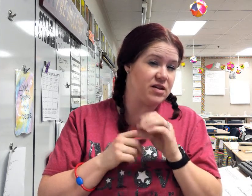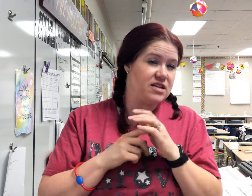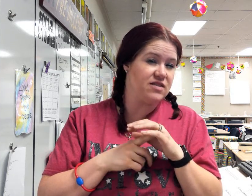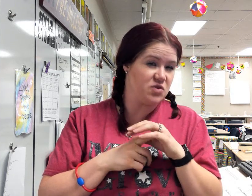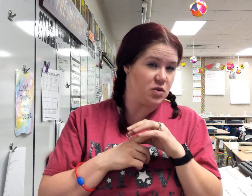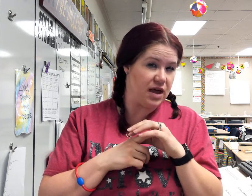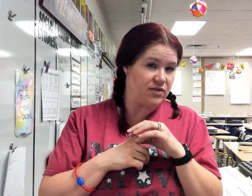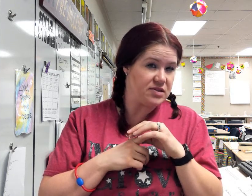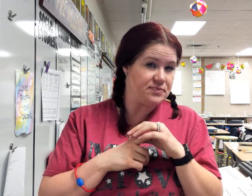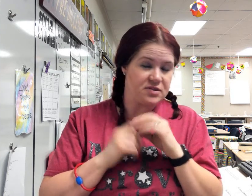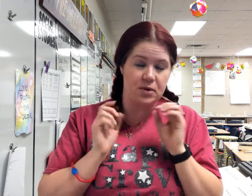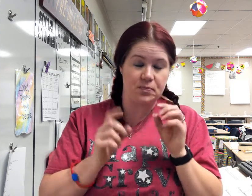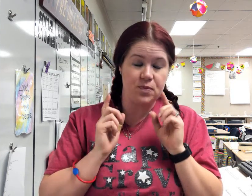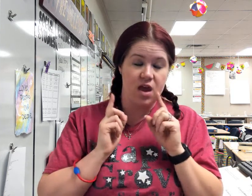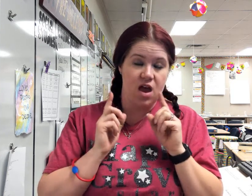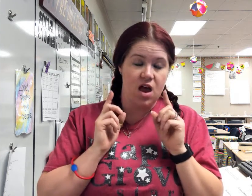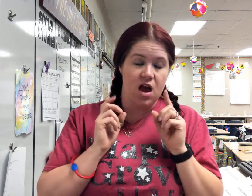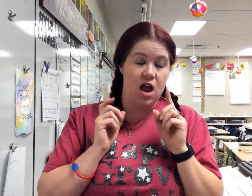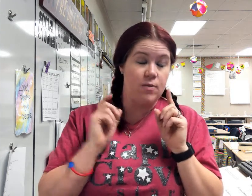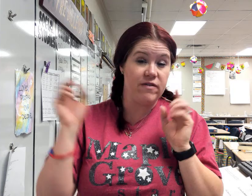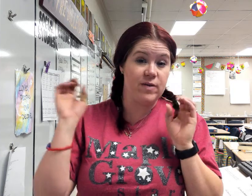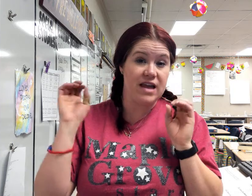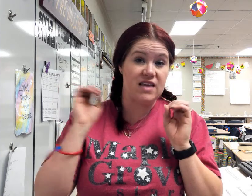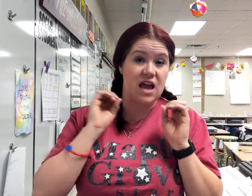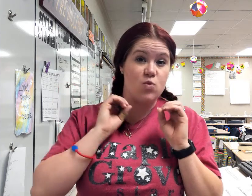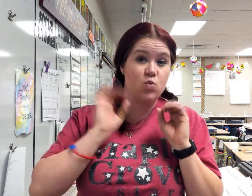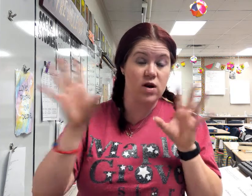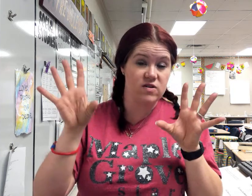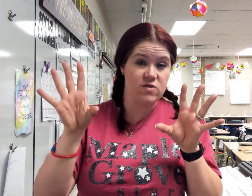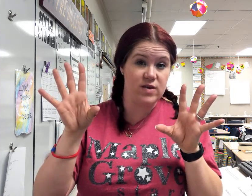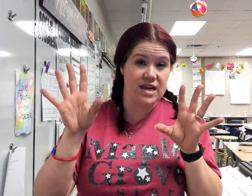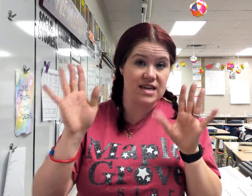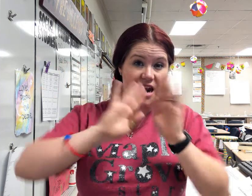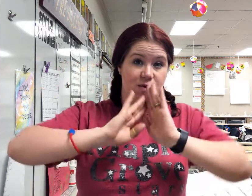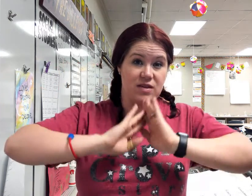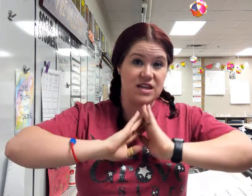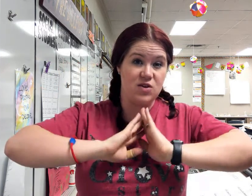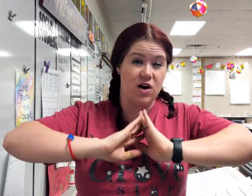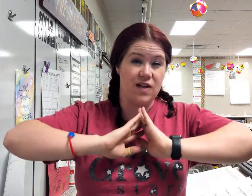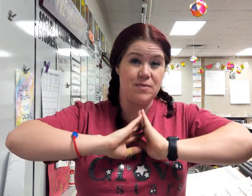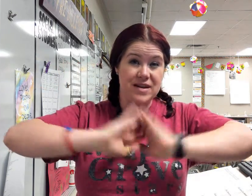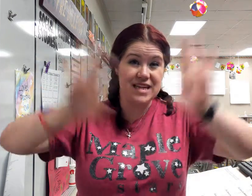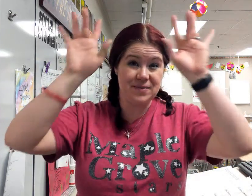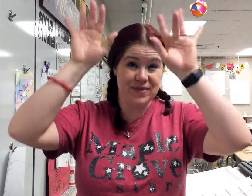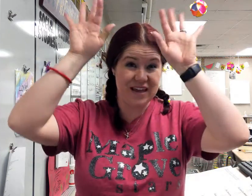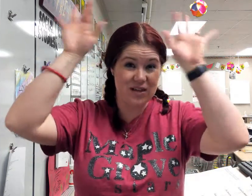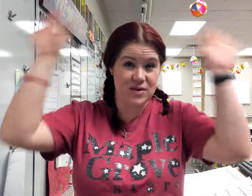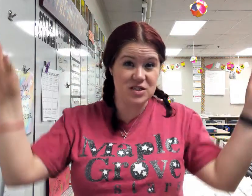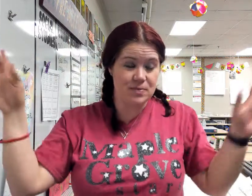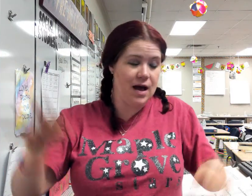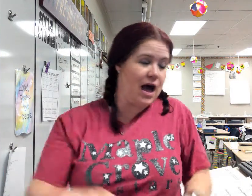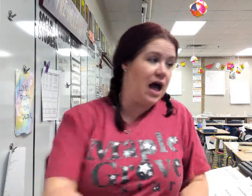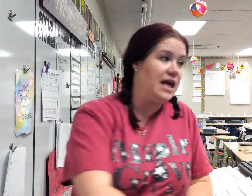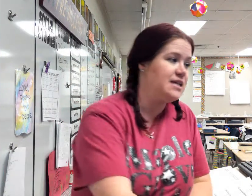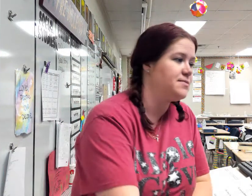plenty of school left. So I hope everybody has a wonderful weekend and I will see you all on Monday. Thanks so much. Bye. Bye.